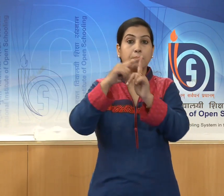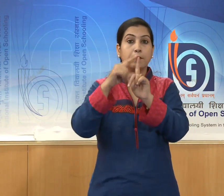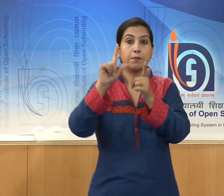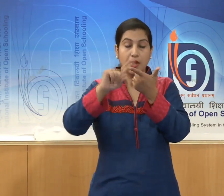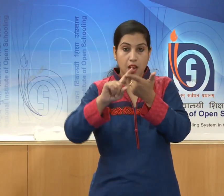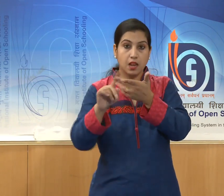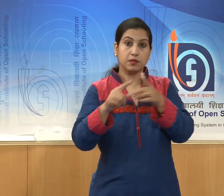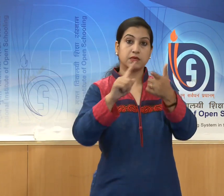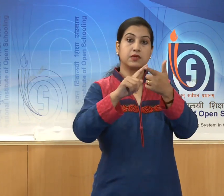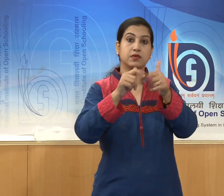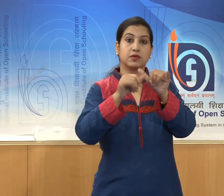-Greek style.